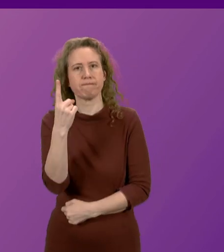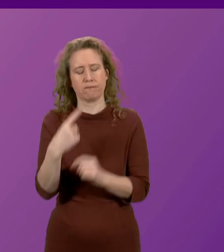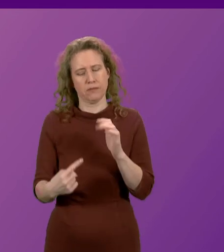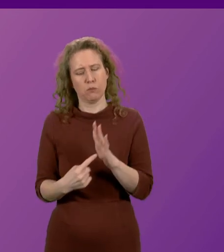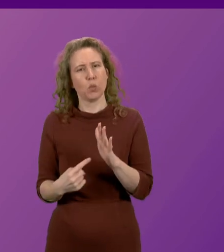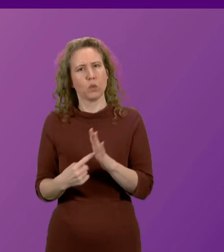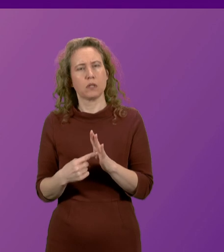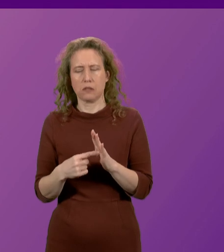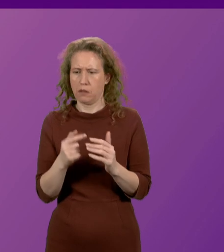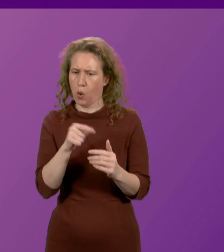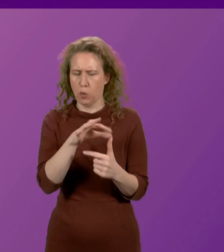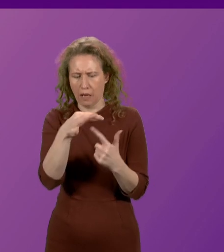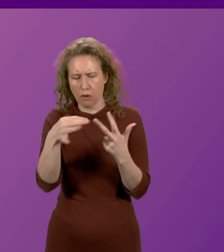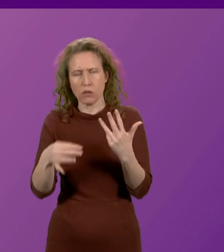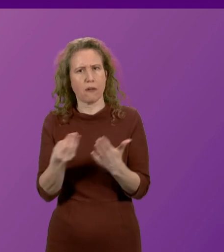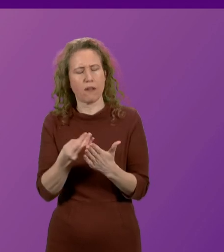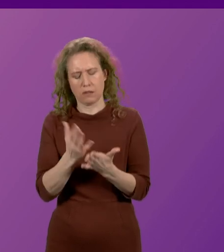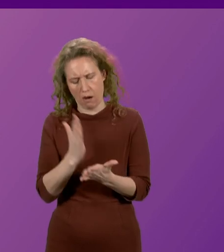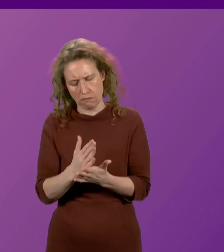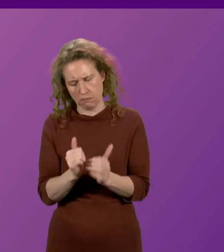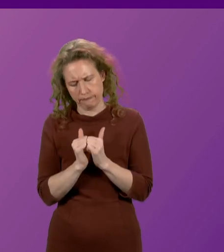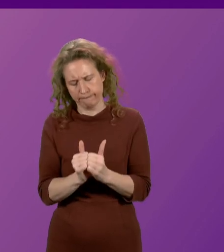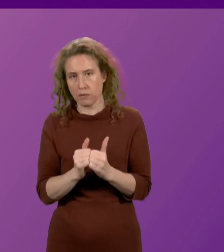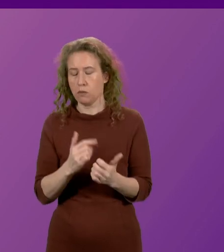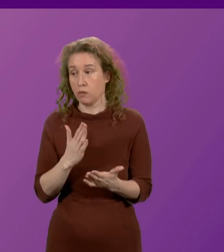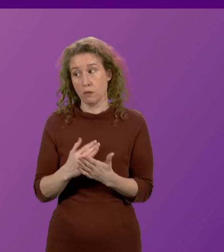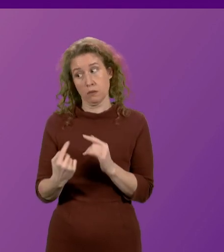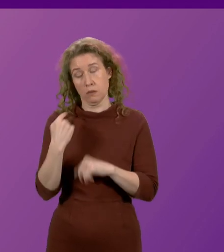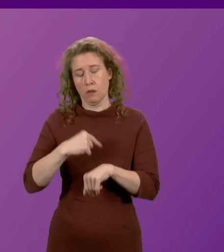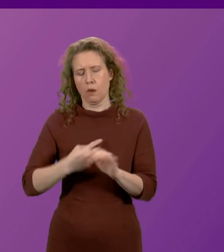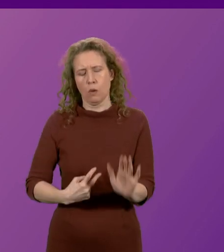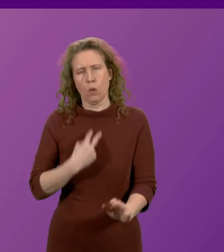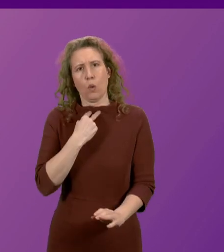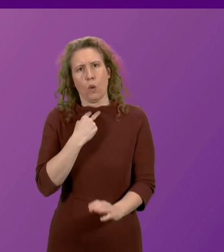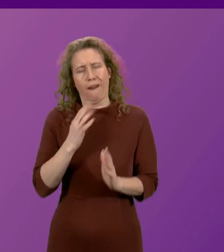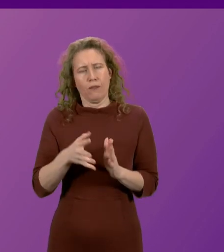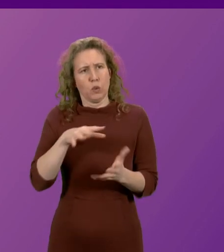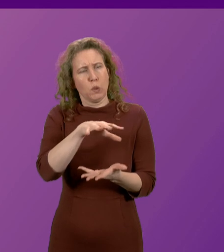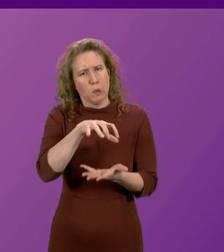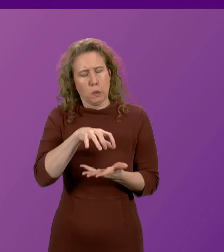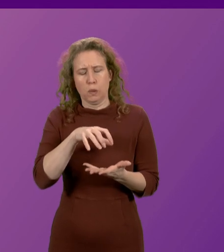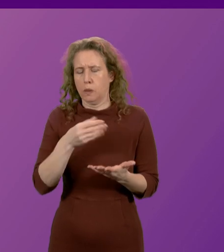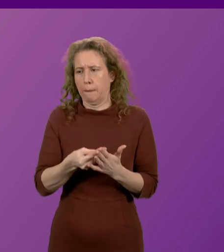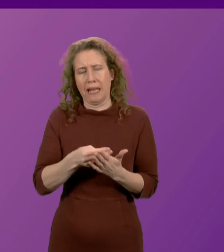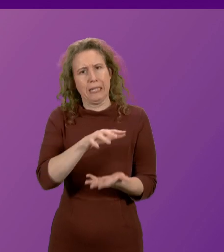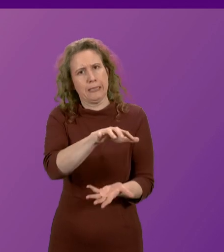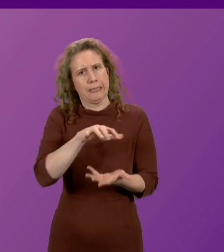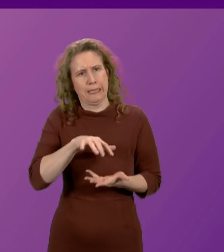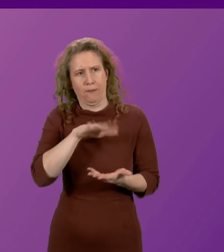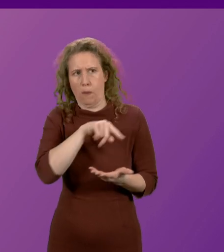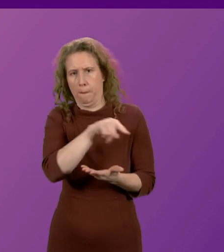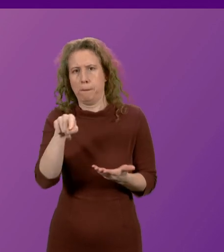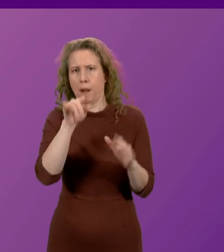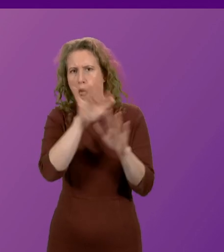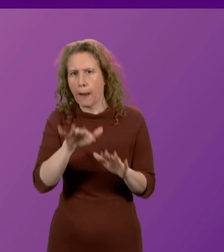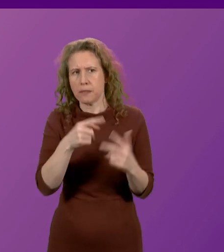her colleagues attached to these areas of funding, and it was a matter of deep regret to the government that we had to remove funding from those priorities